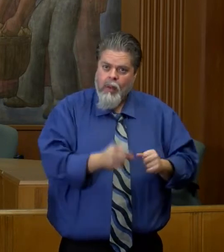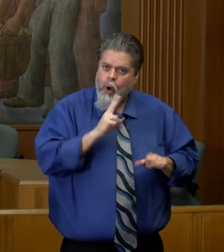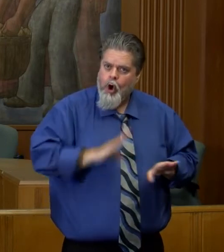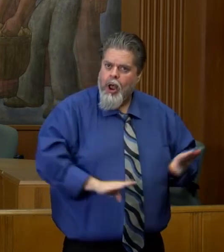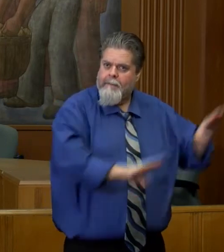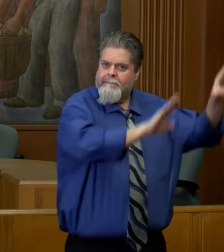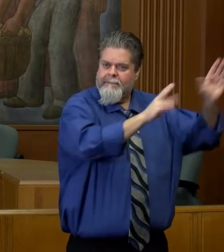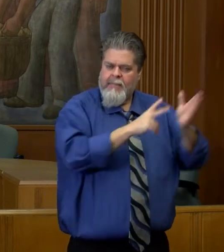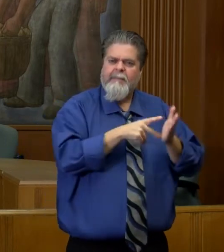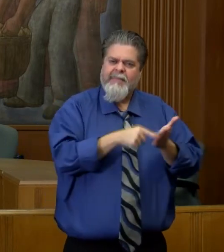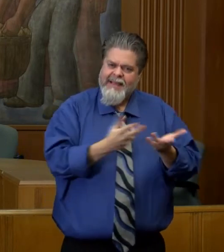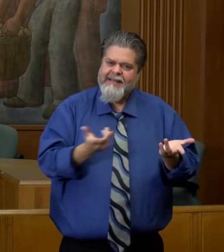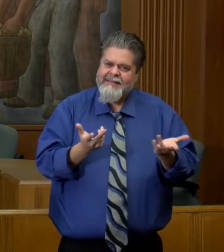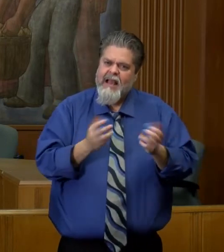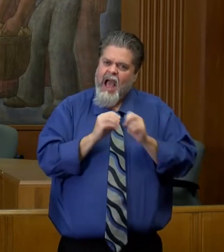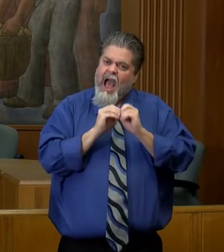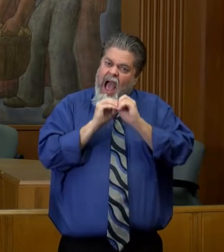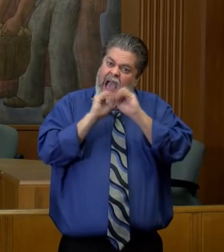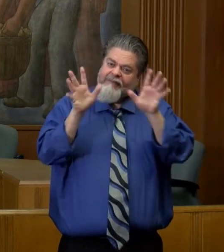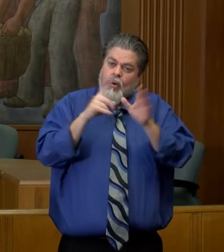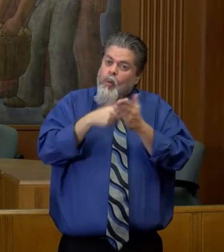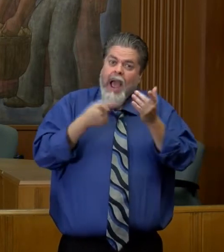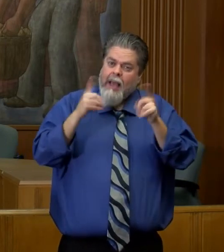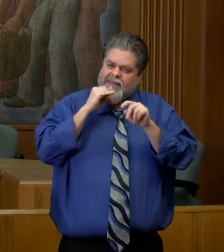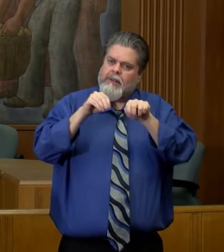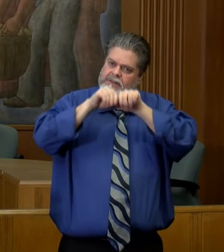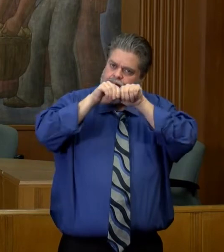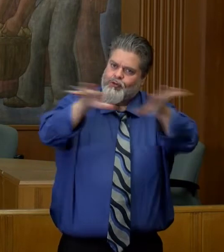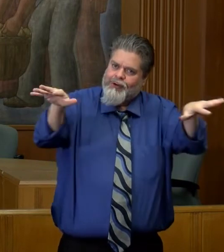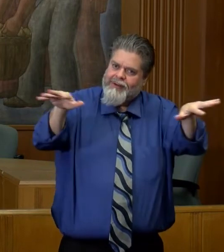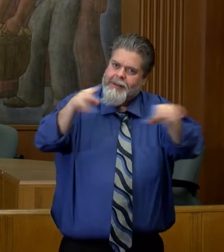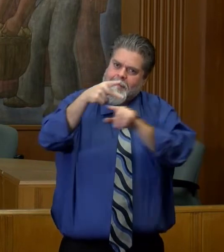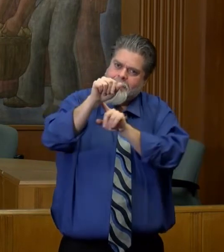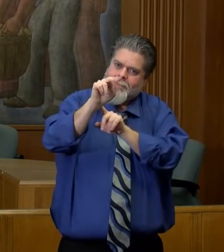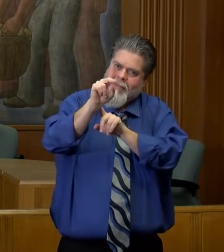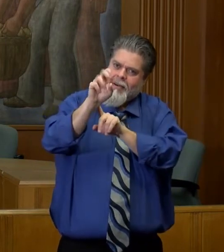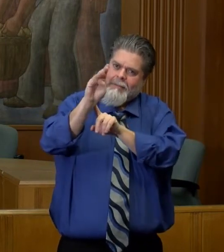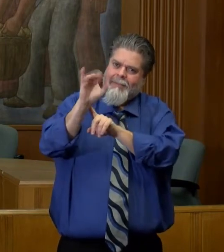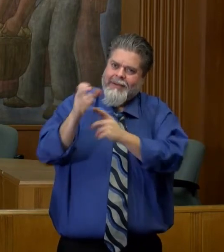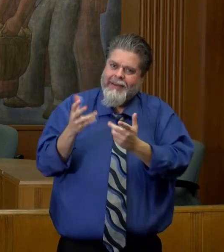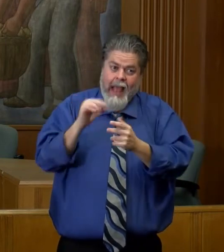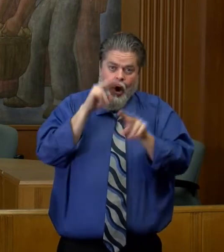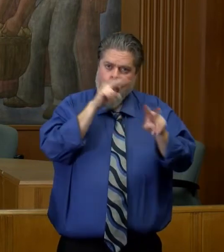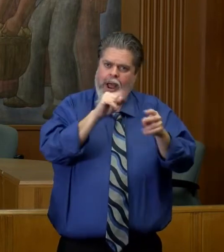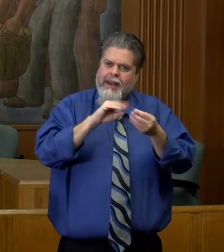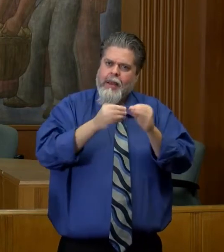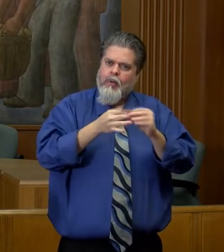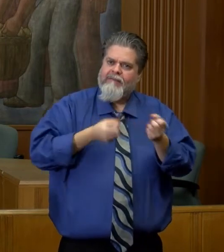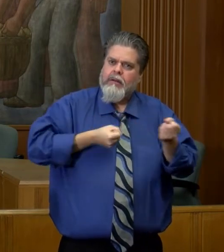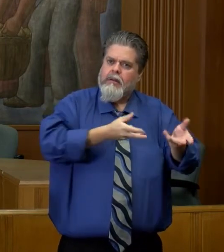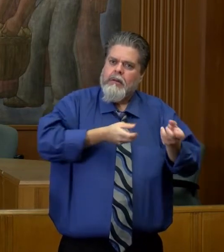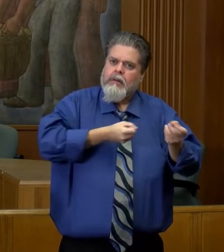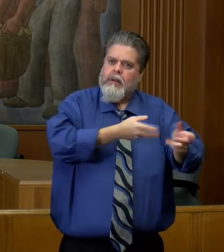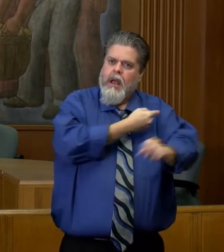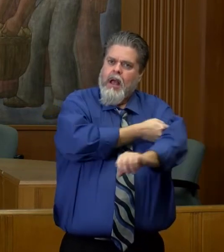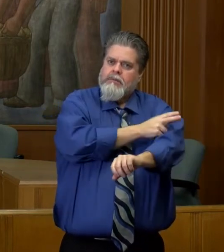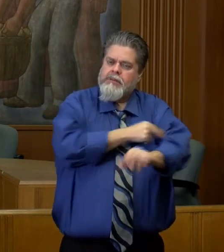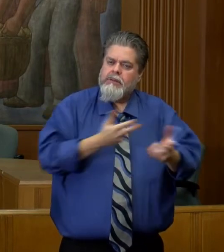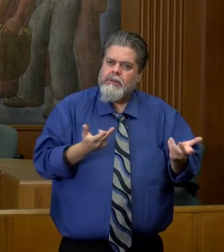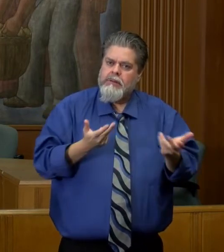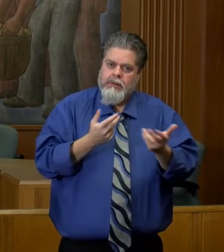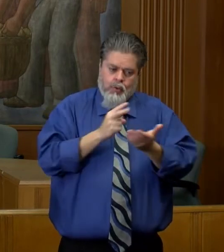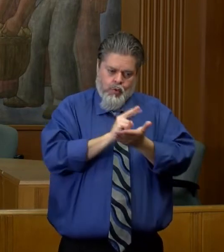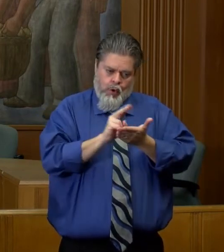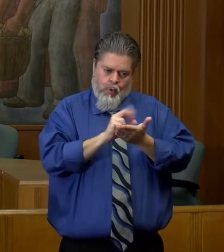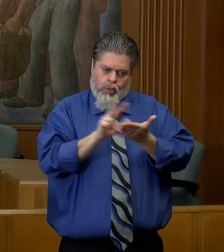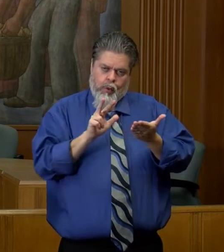also indicates we're in a true surging level but the main one is hospitalizations because that lags the number of cases by a good two or